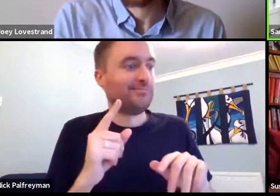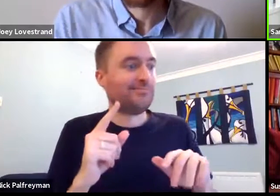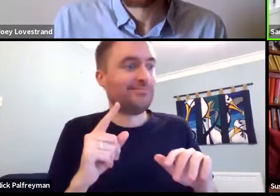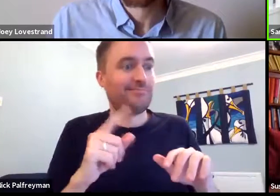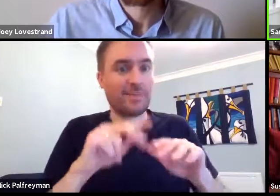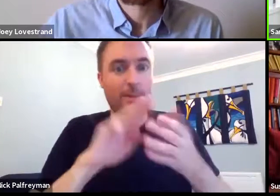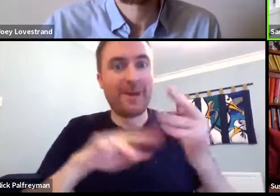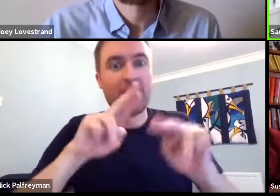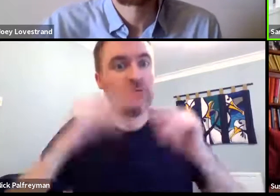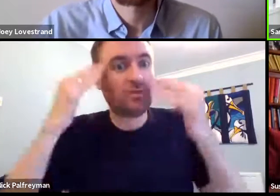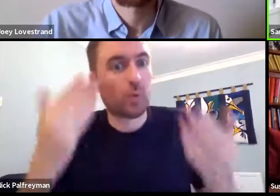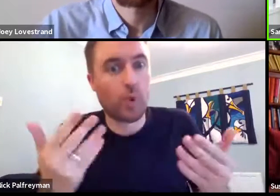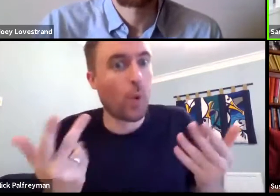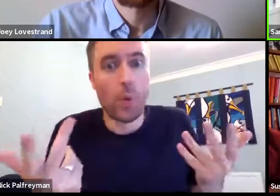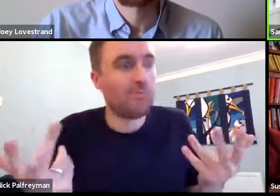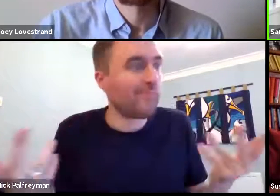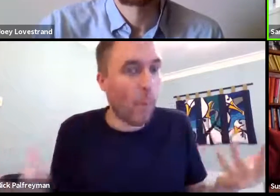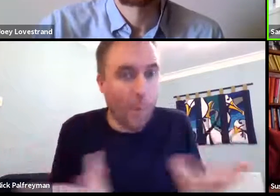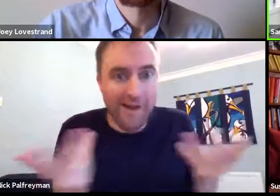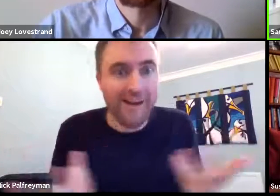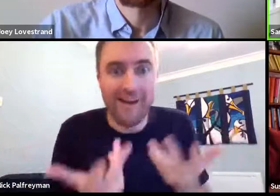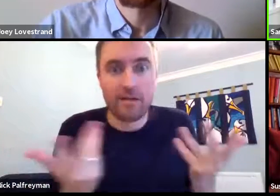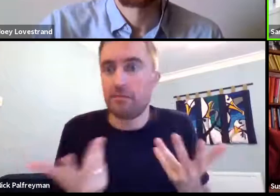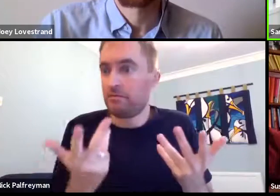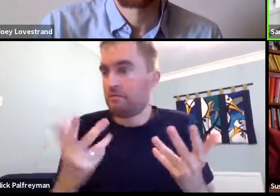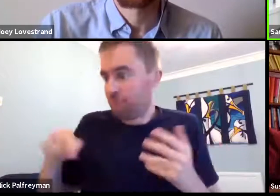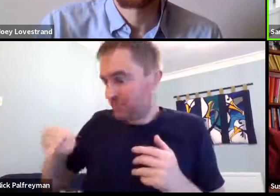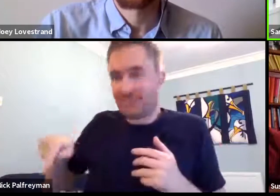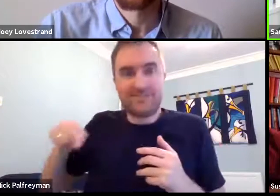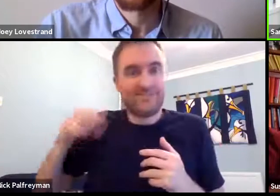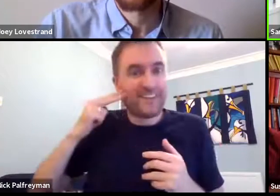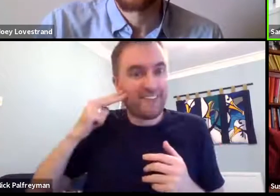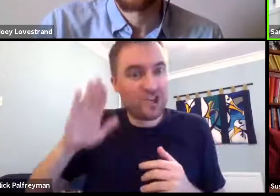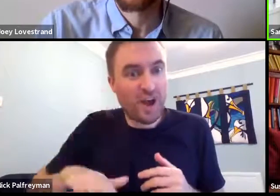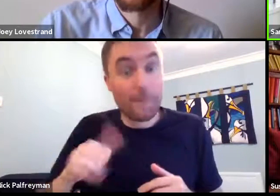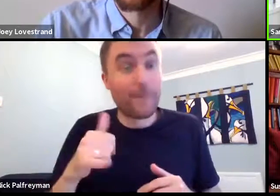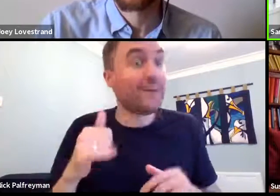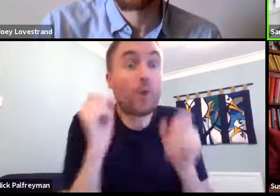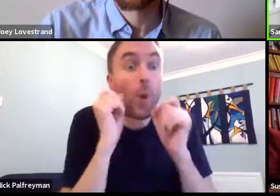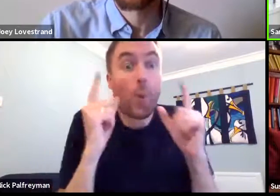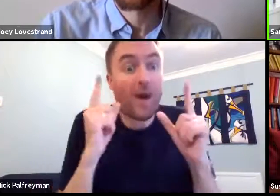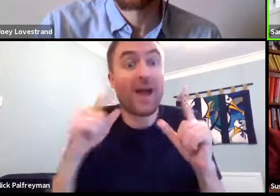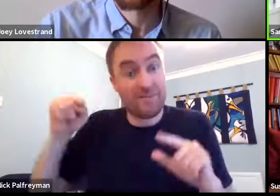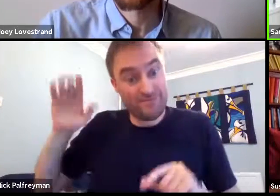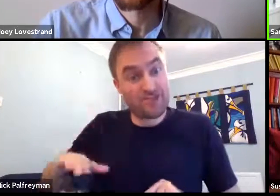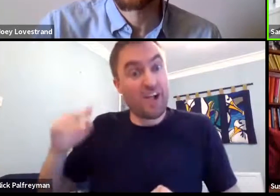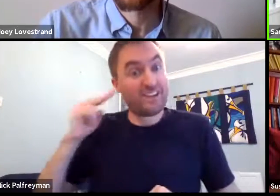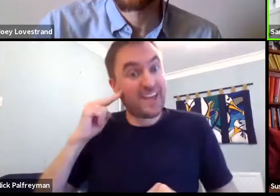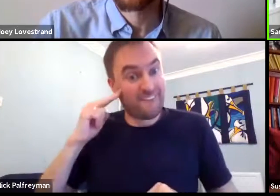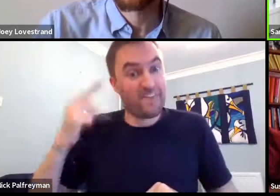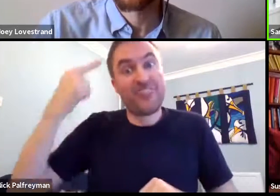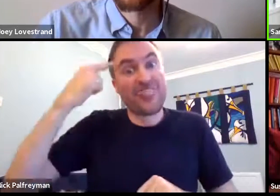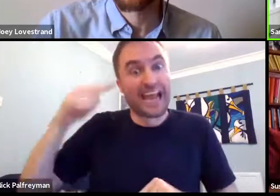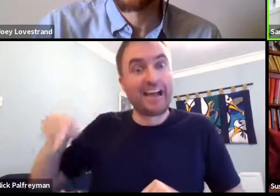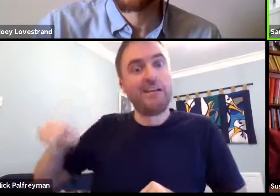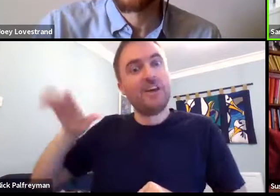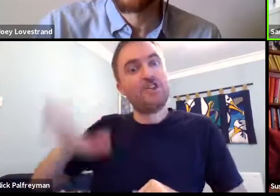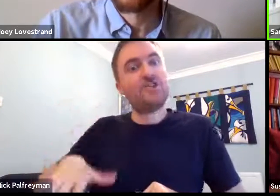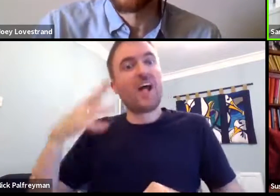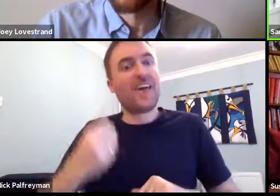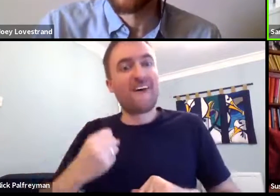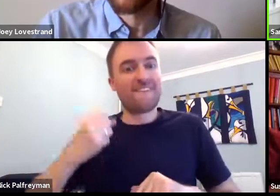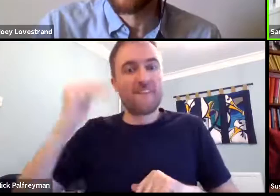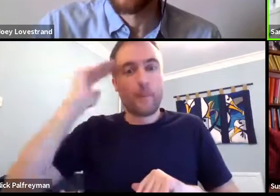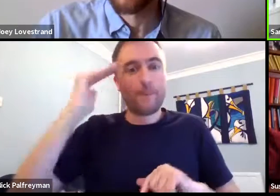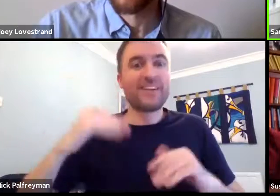because the parents don't know where to send this deaf child. Maybe they don't have that awareness